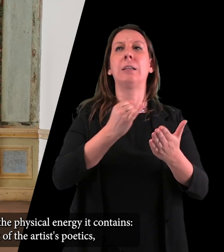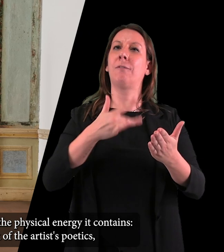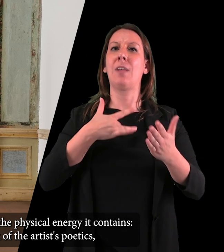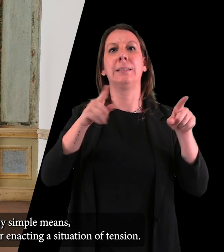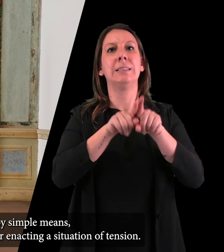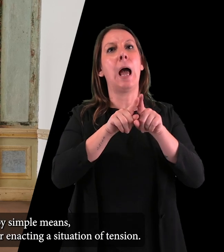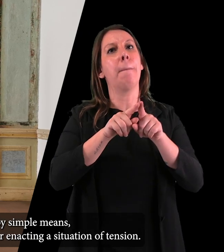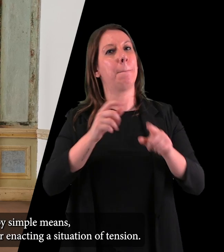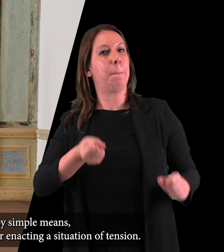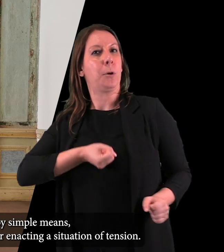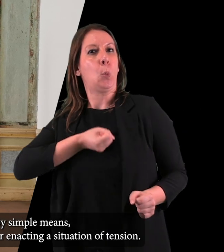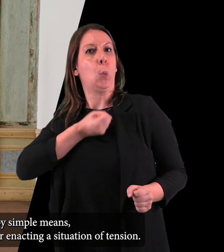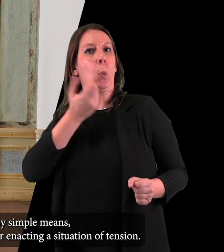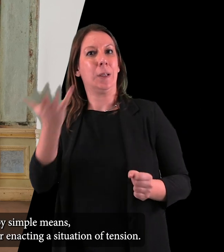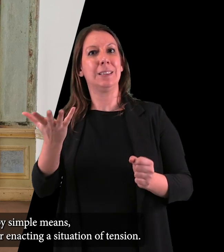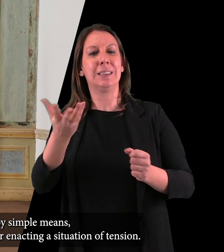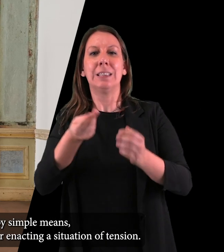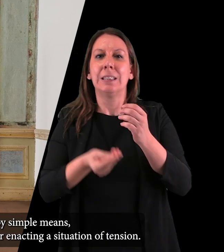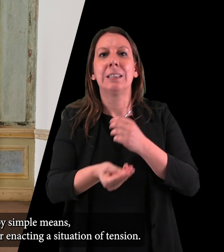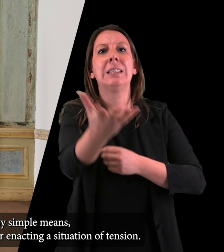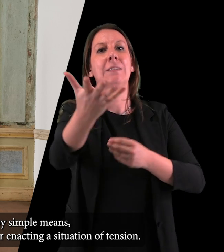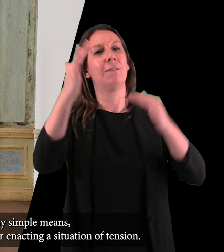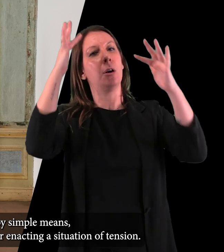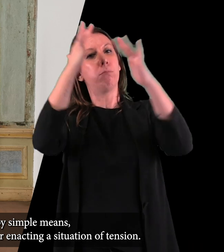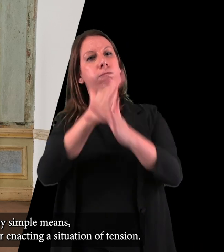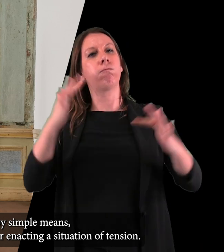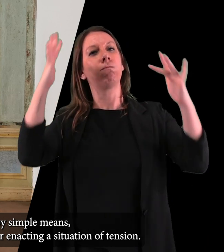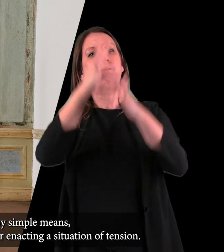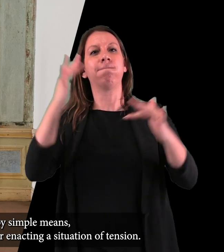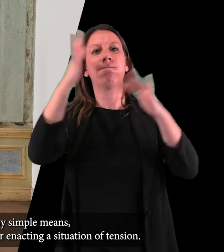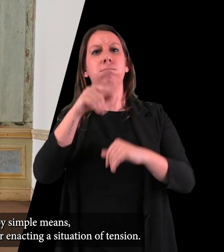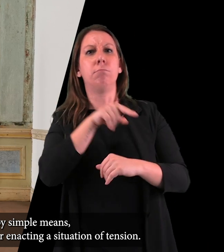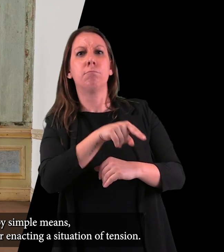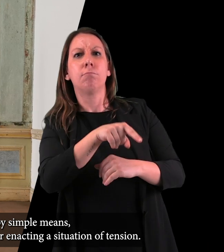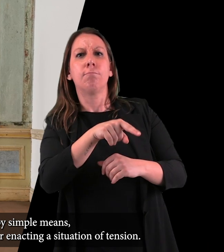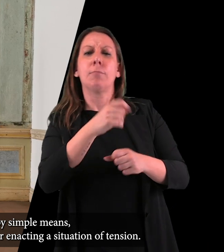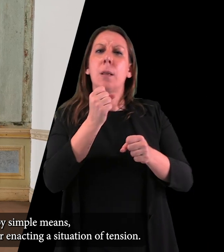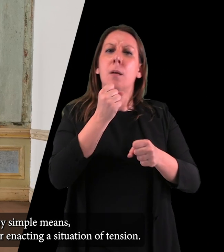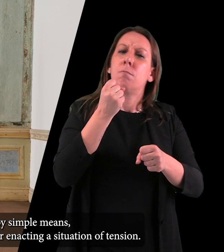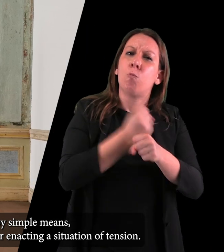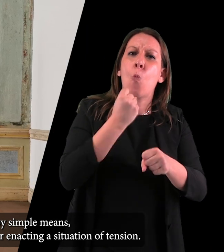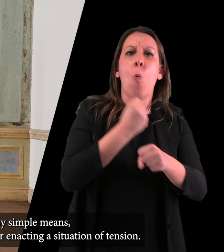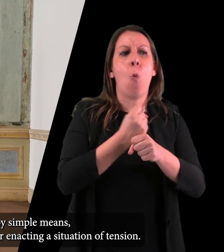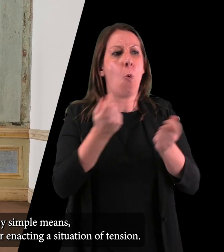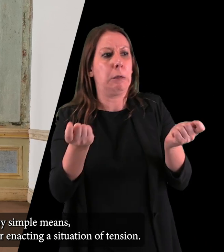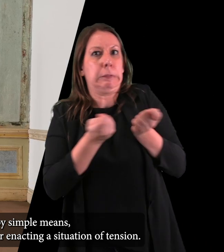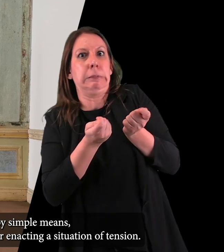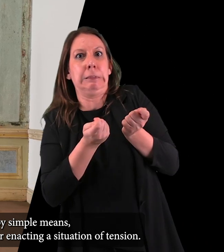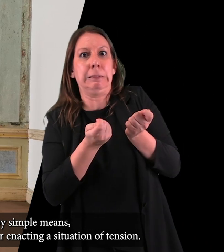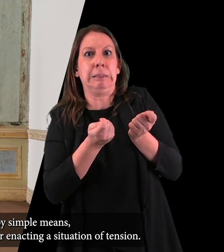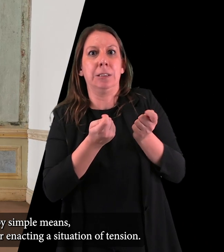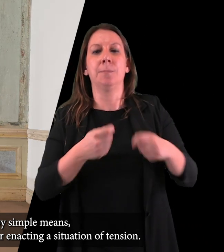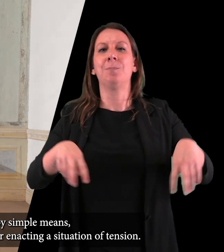artist's poetics which, by simple means creates the conditions for enacting a